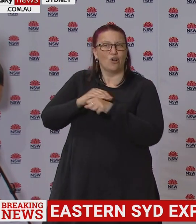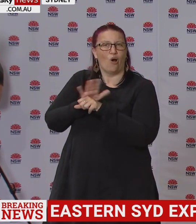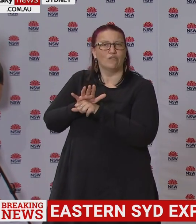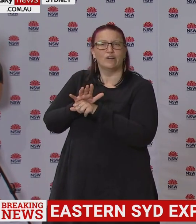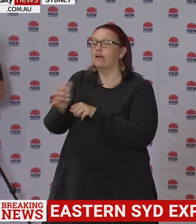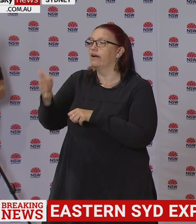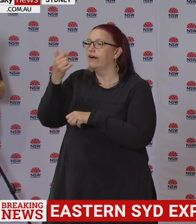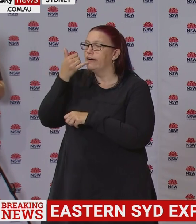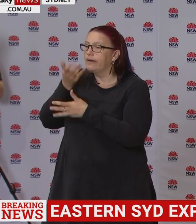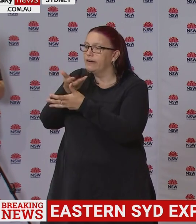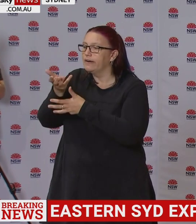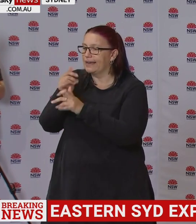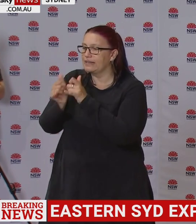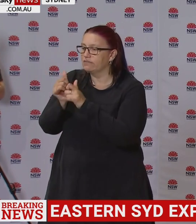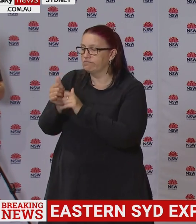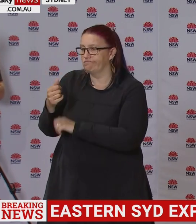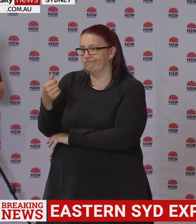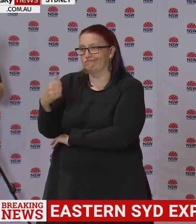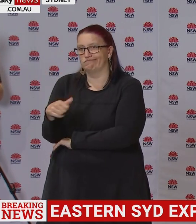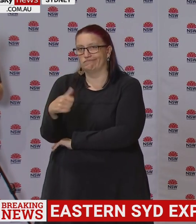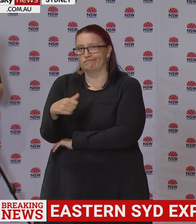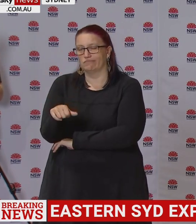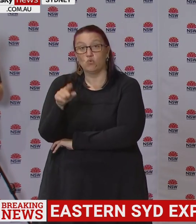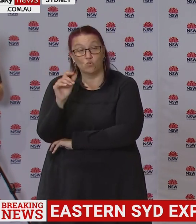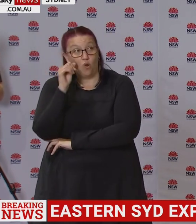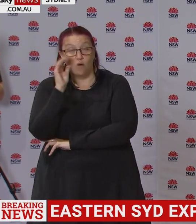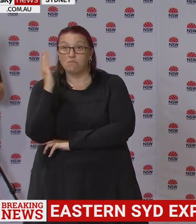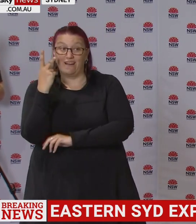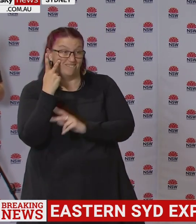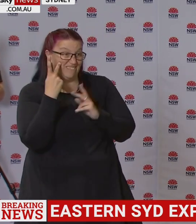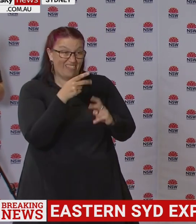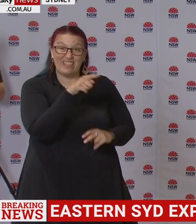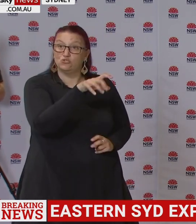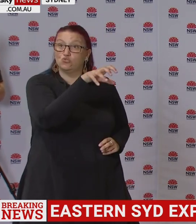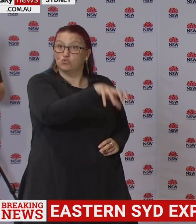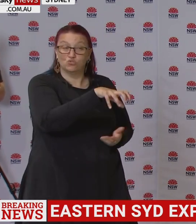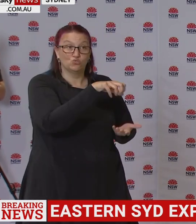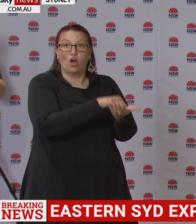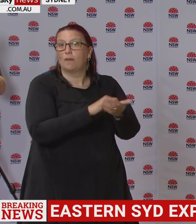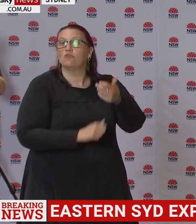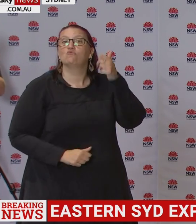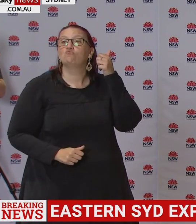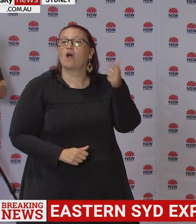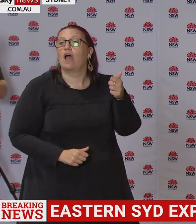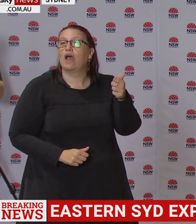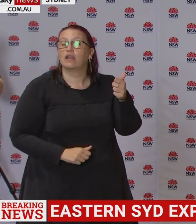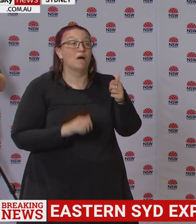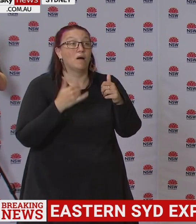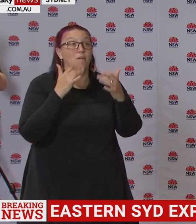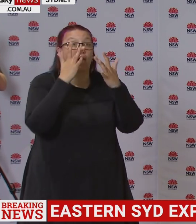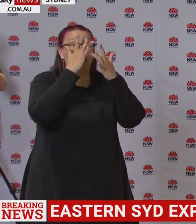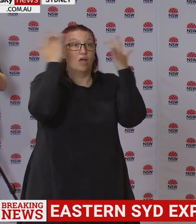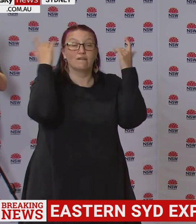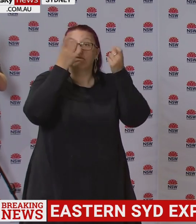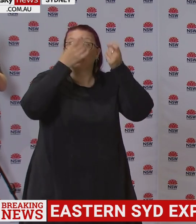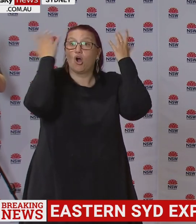would reflect on this, that if you know you've gone to a particular shop, well, that's good. But you may well have completely forgotten